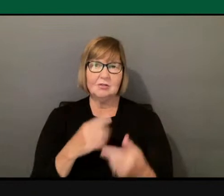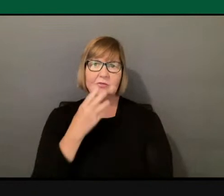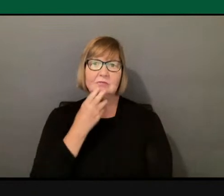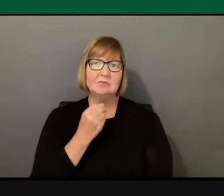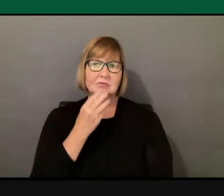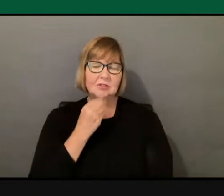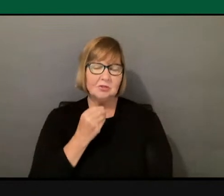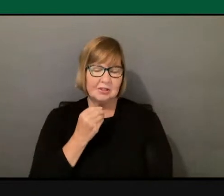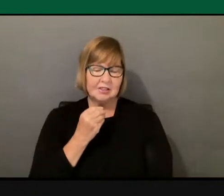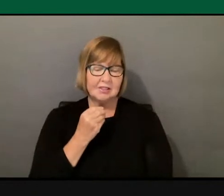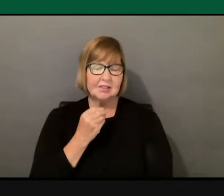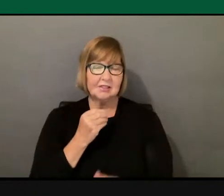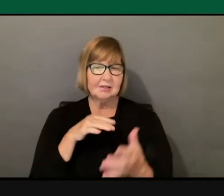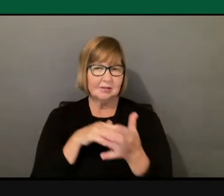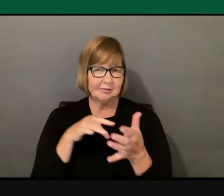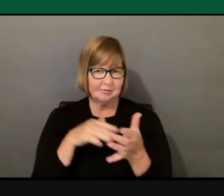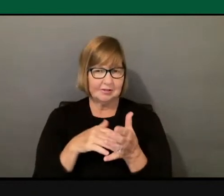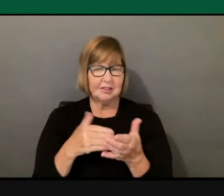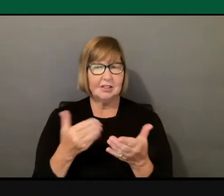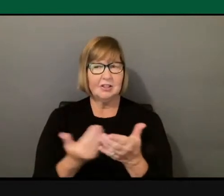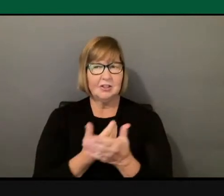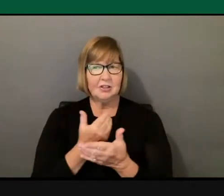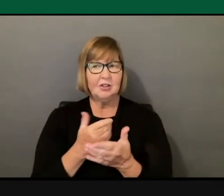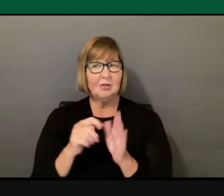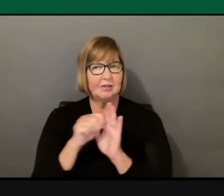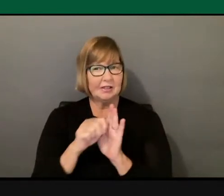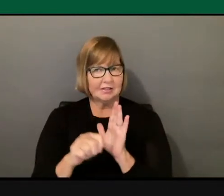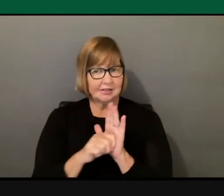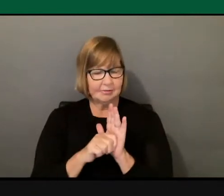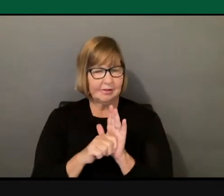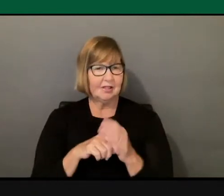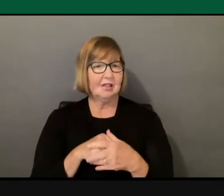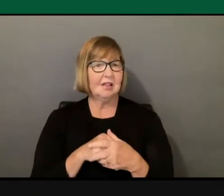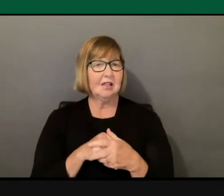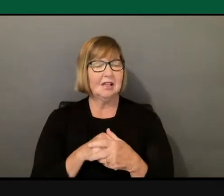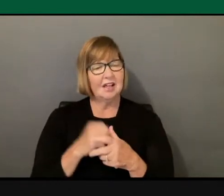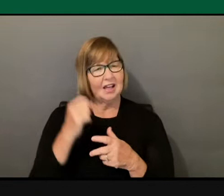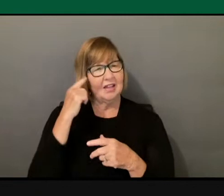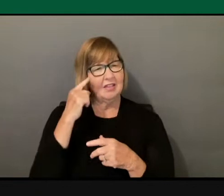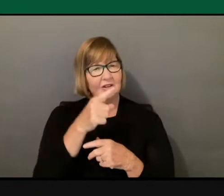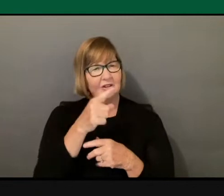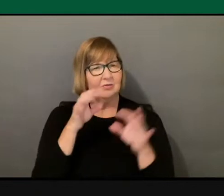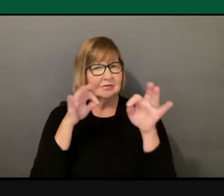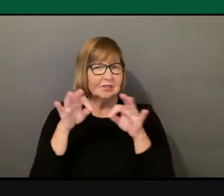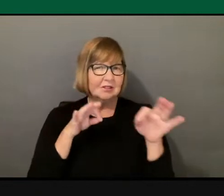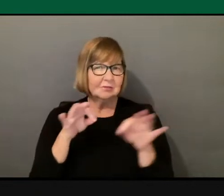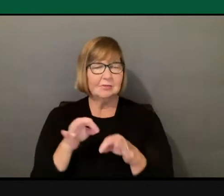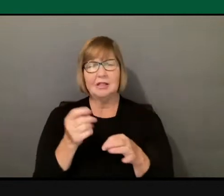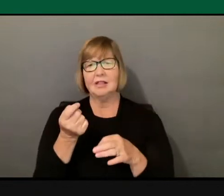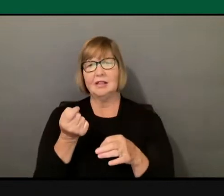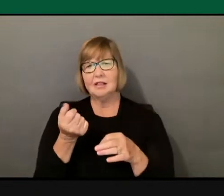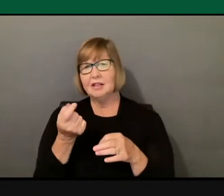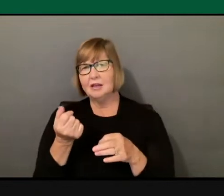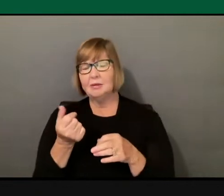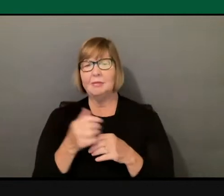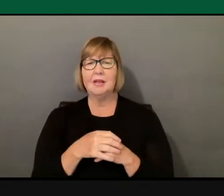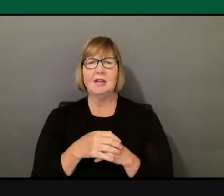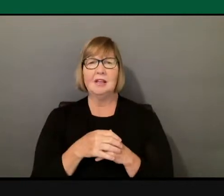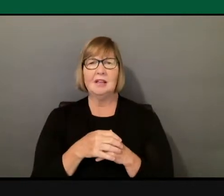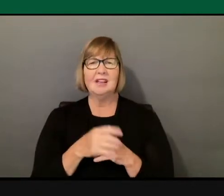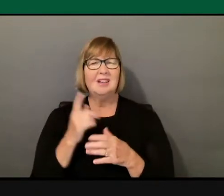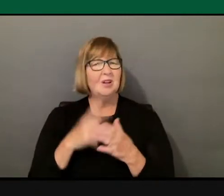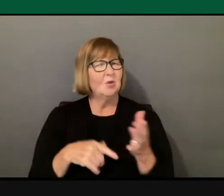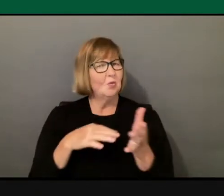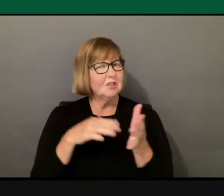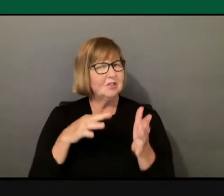our New Testament courses. And Kengo, I thought you could maybe tell us a little bit about how you, what students want to know